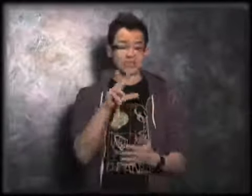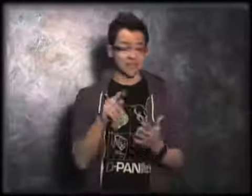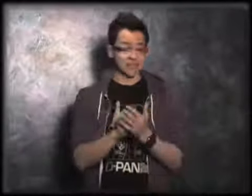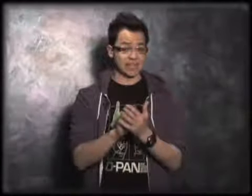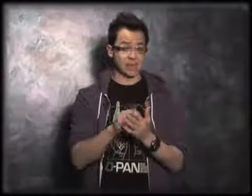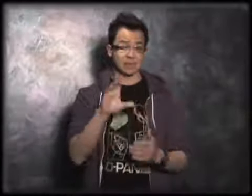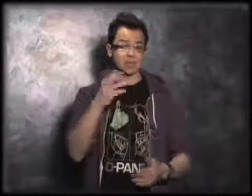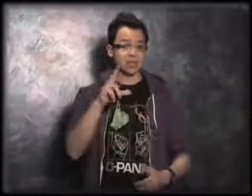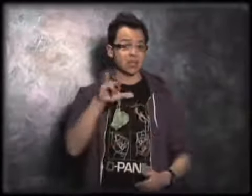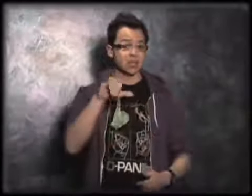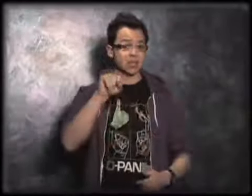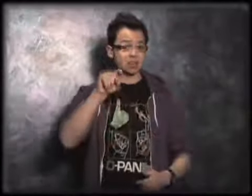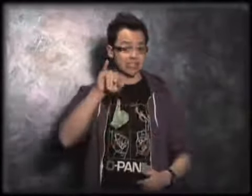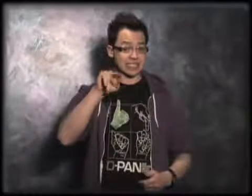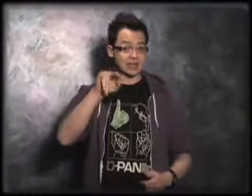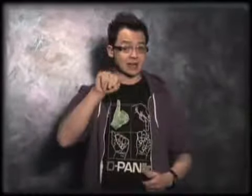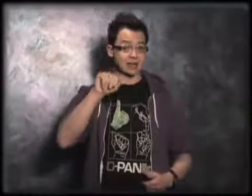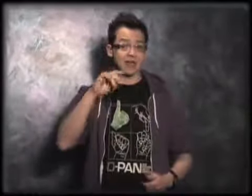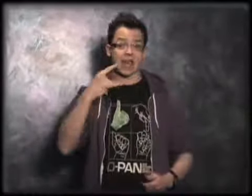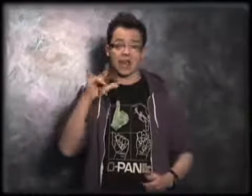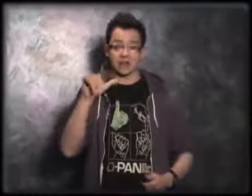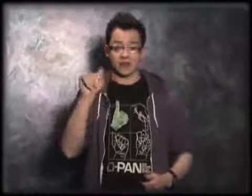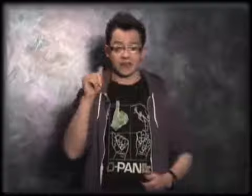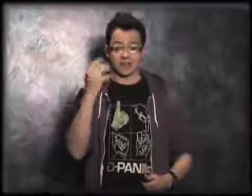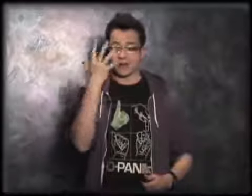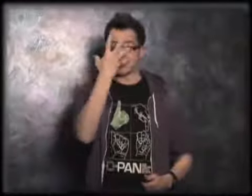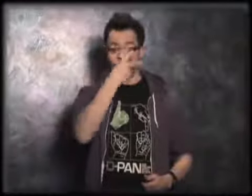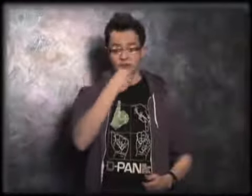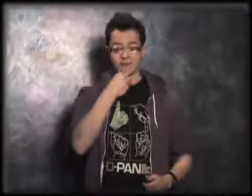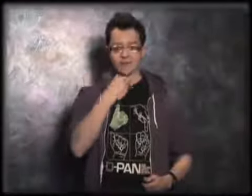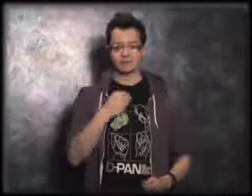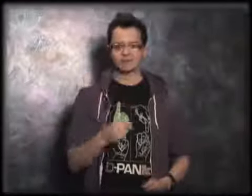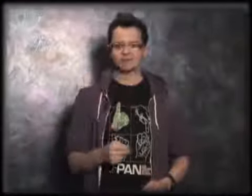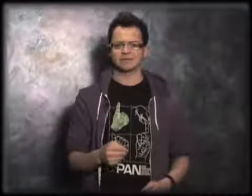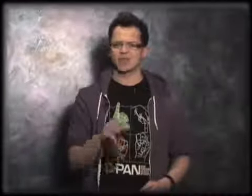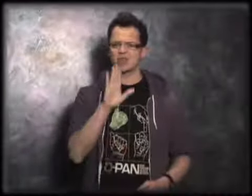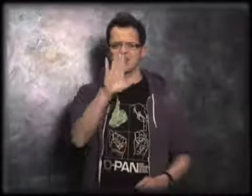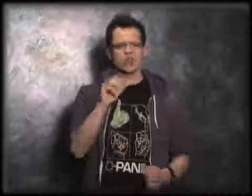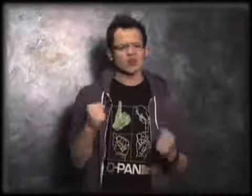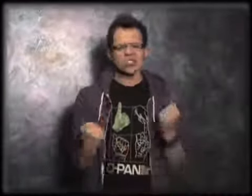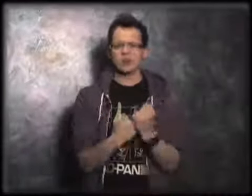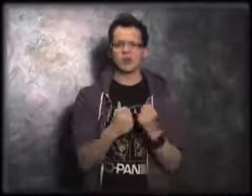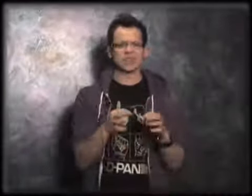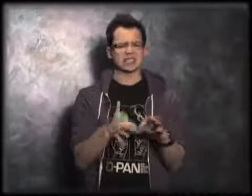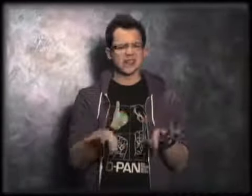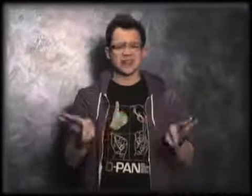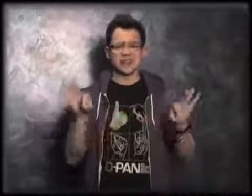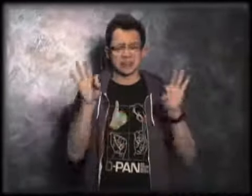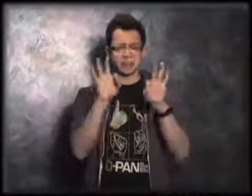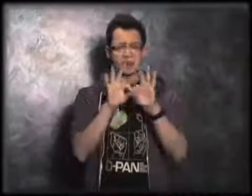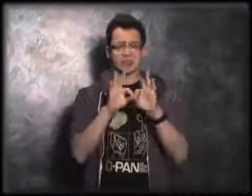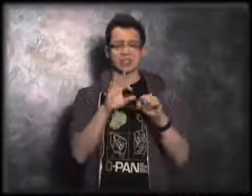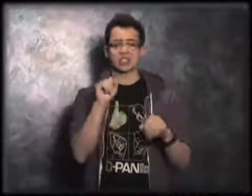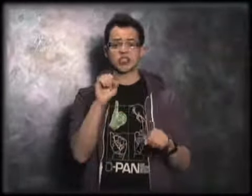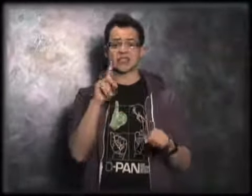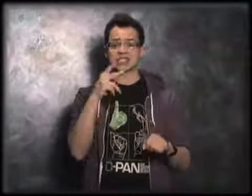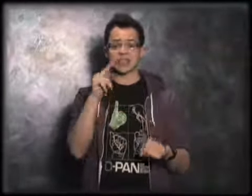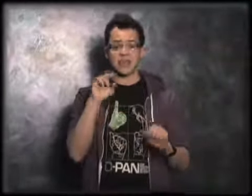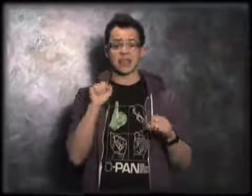video, Christina Aguilera-Beautiful. Your support is very important so that D-Pen